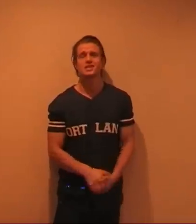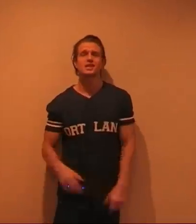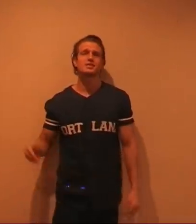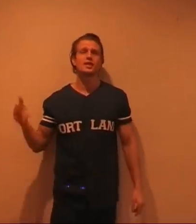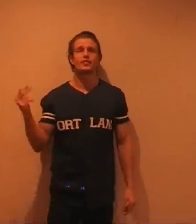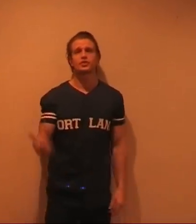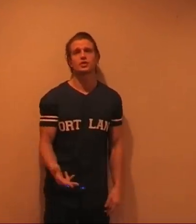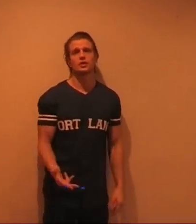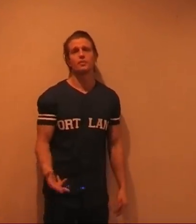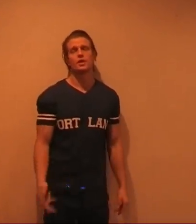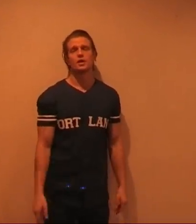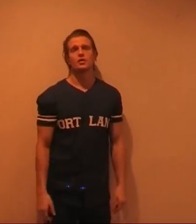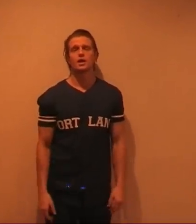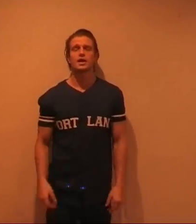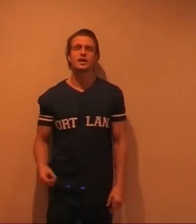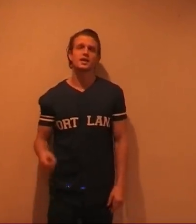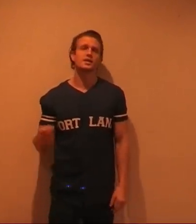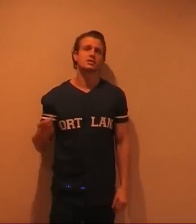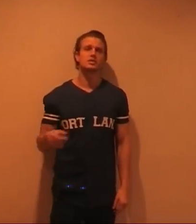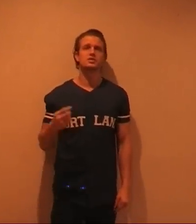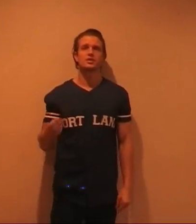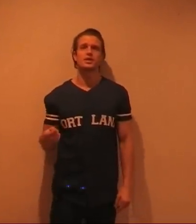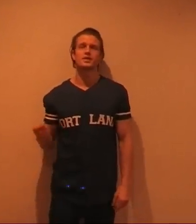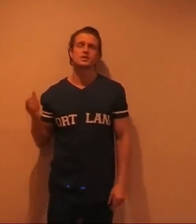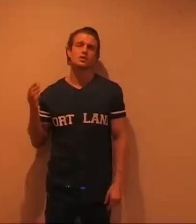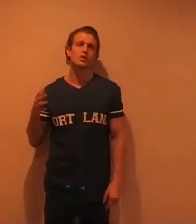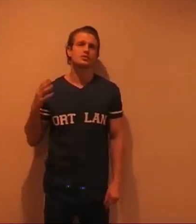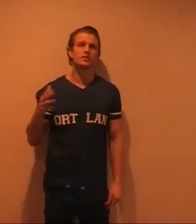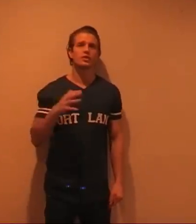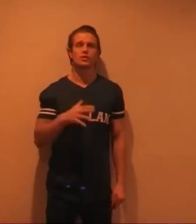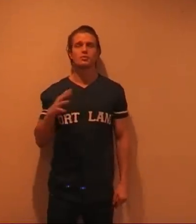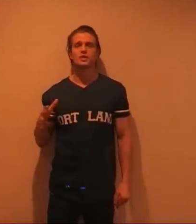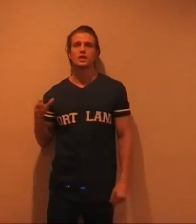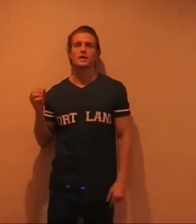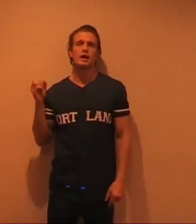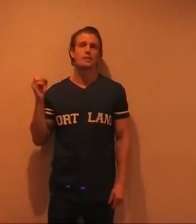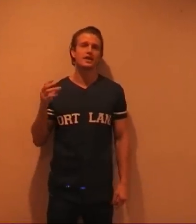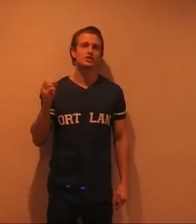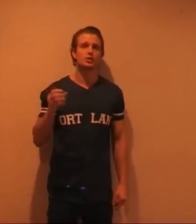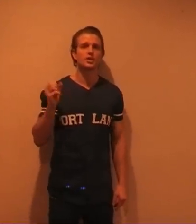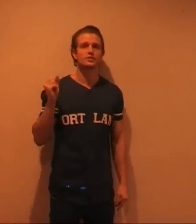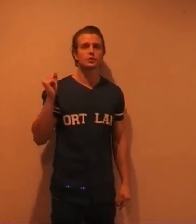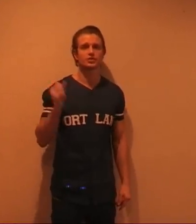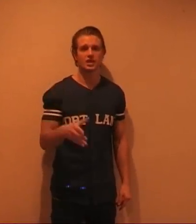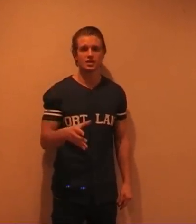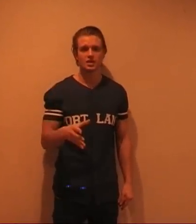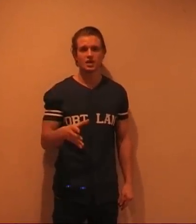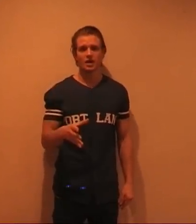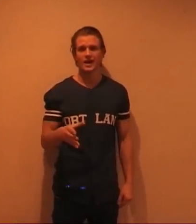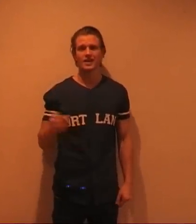stay off the sugar. All right. Again it's a recent thing. There's a lot of stuff going on in the media about how bad sugar is for your skin. Okay. And